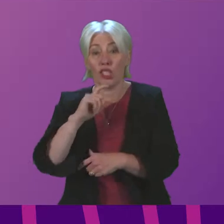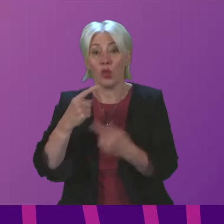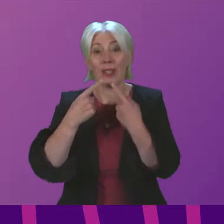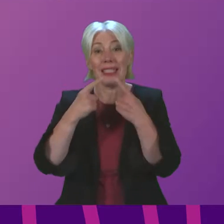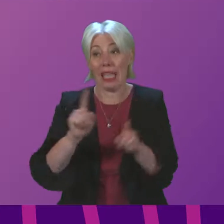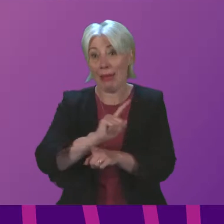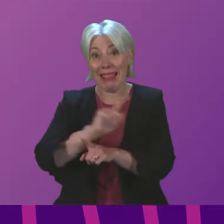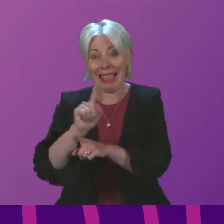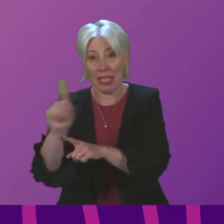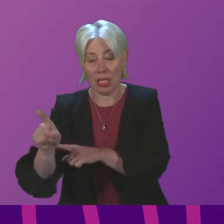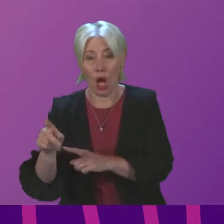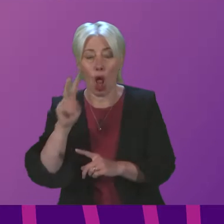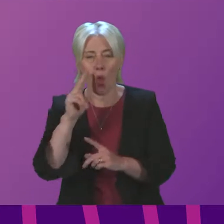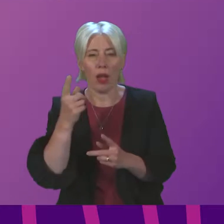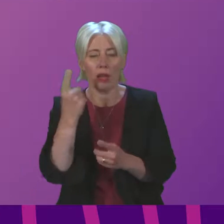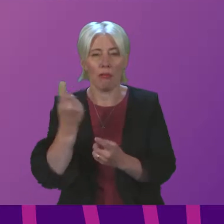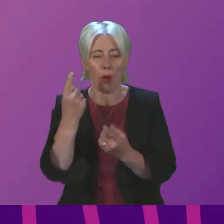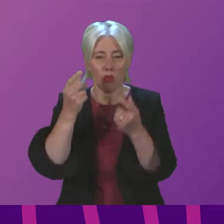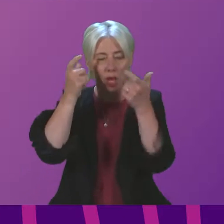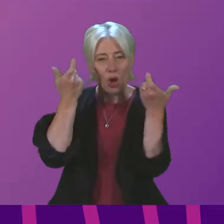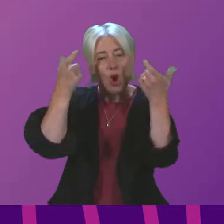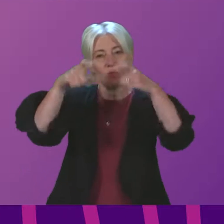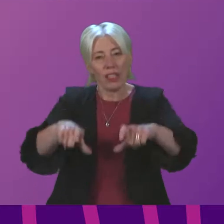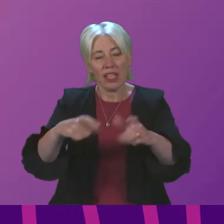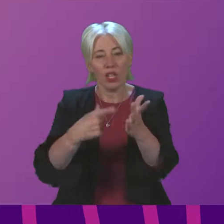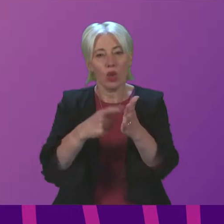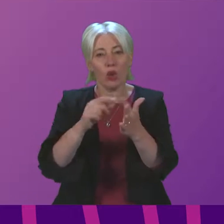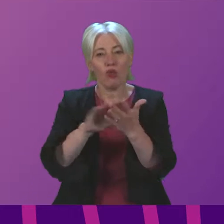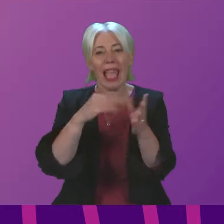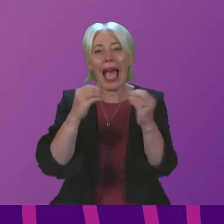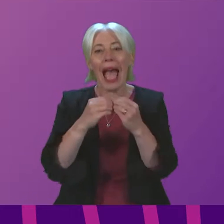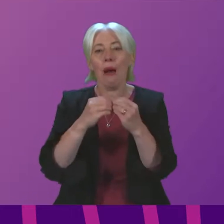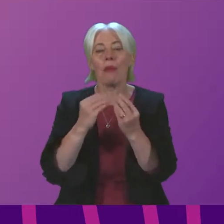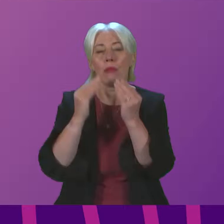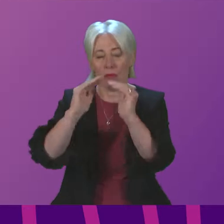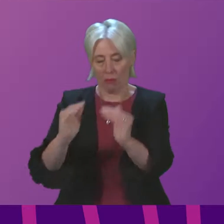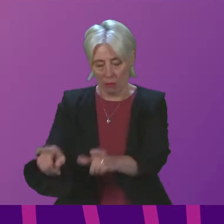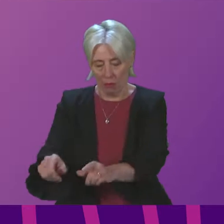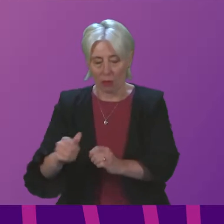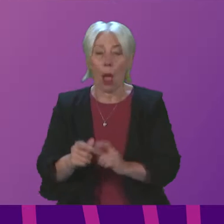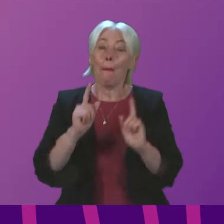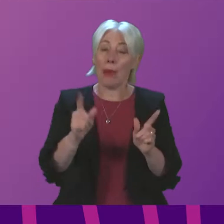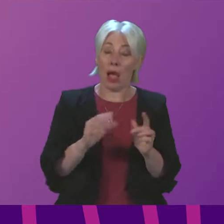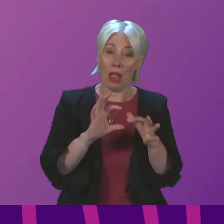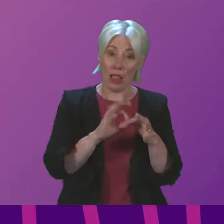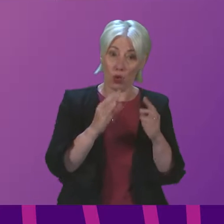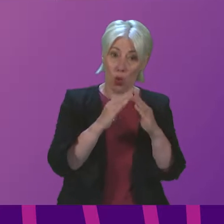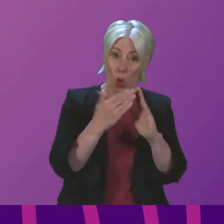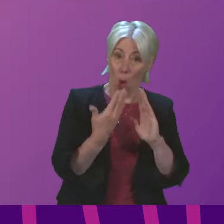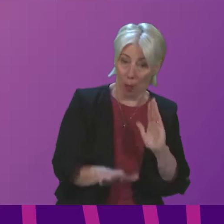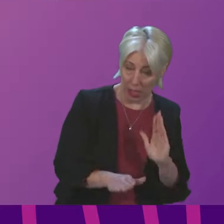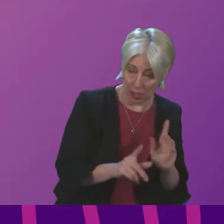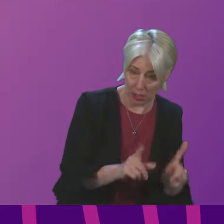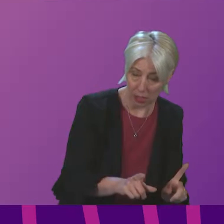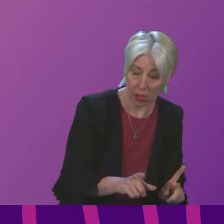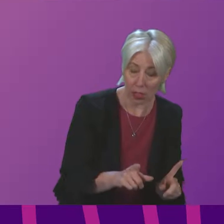further information on residential rehab provision. On homelessness, we have taken